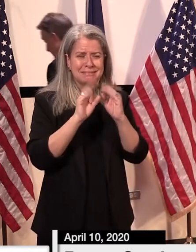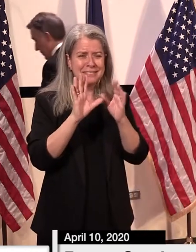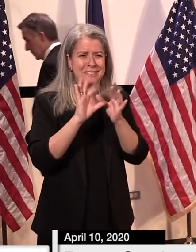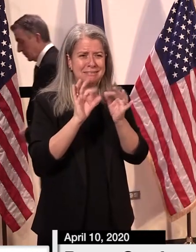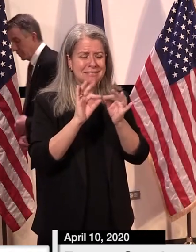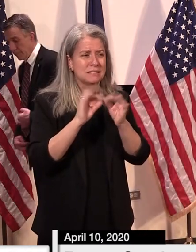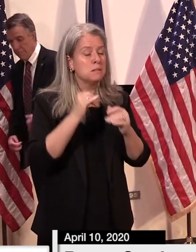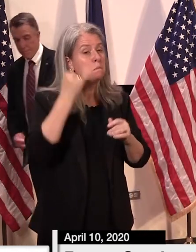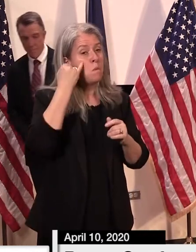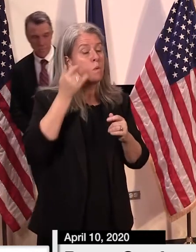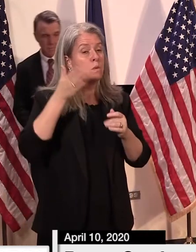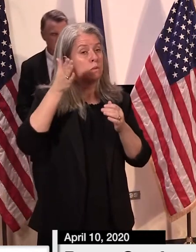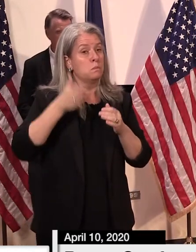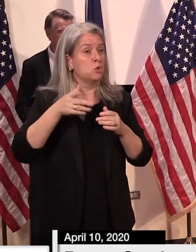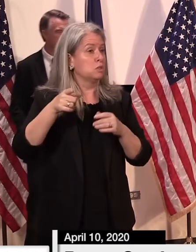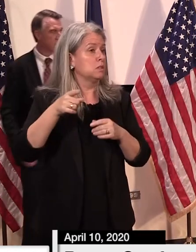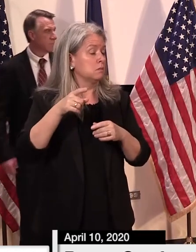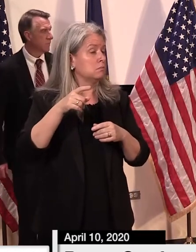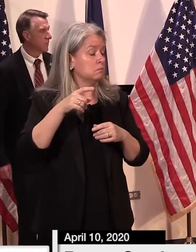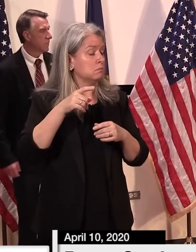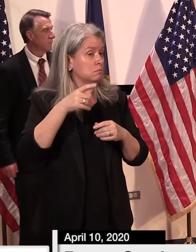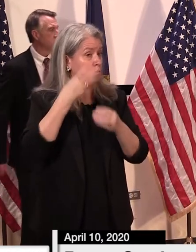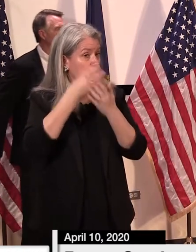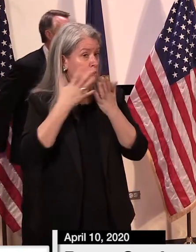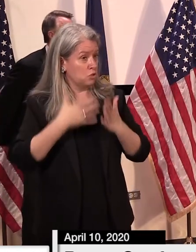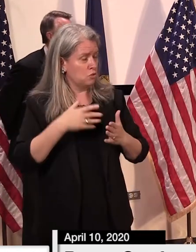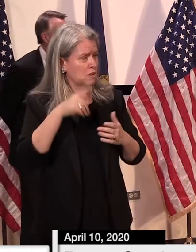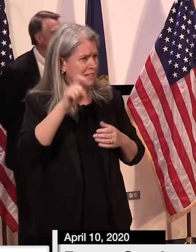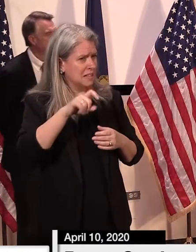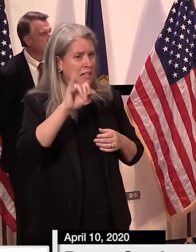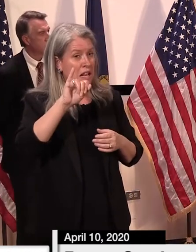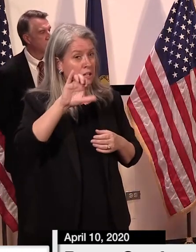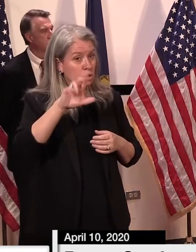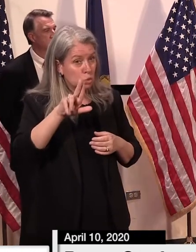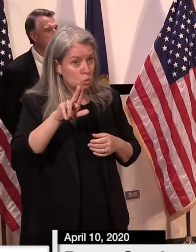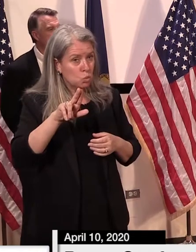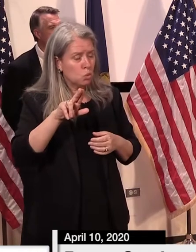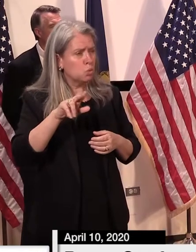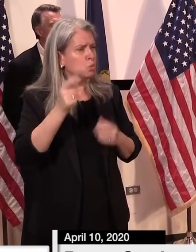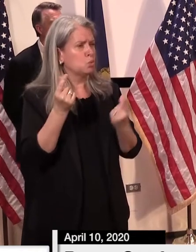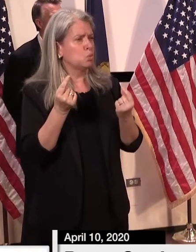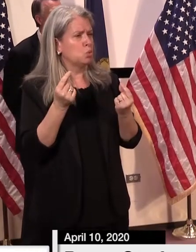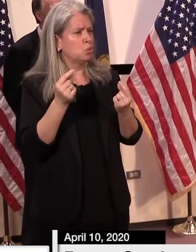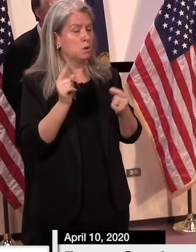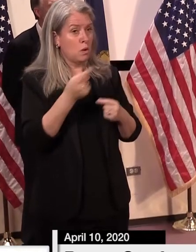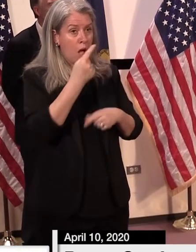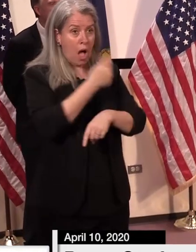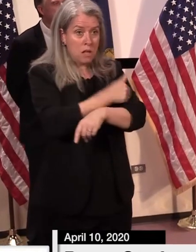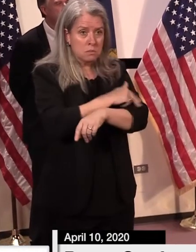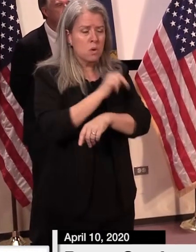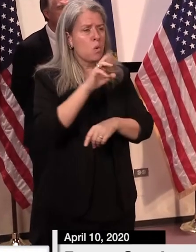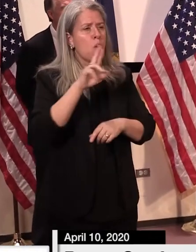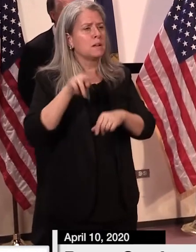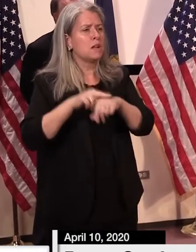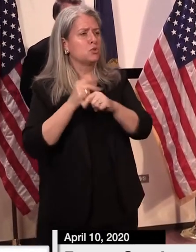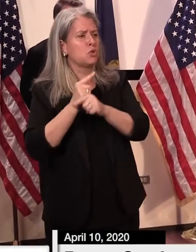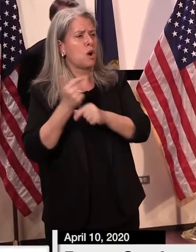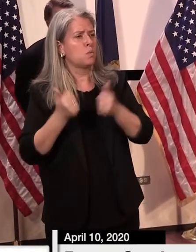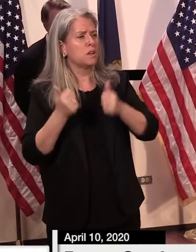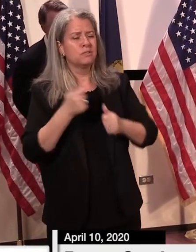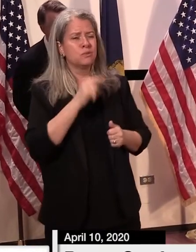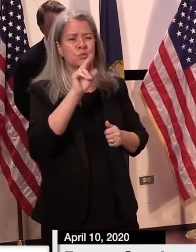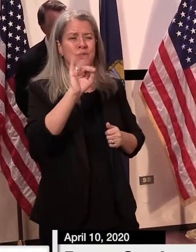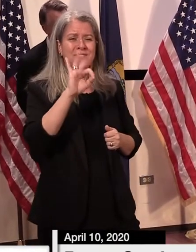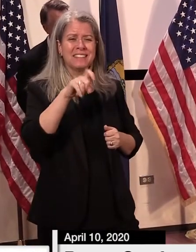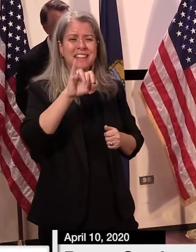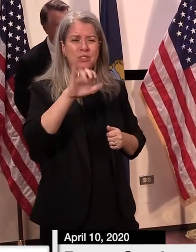do need intensive care will they be going to hospitals or will the national guard be involved instead no if they need